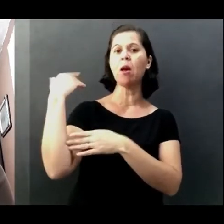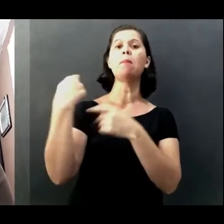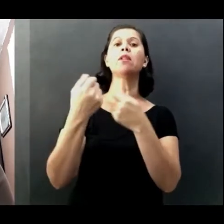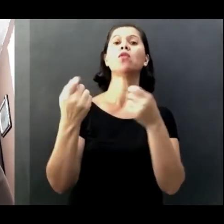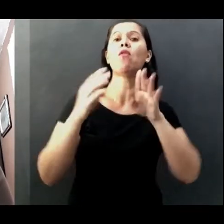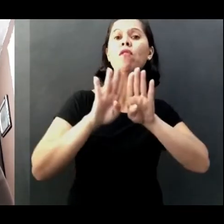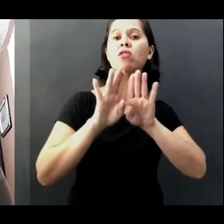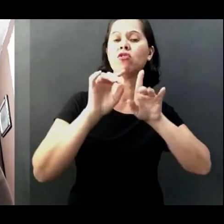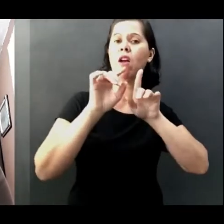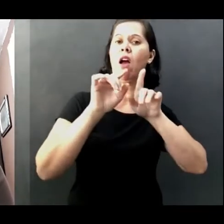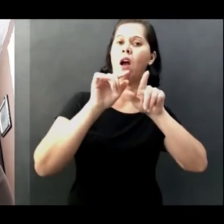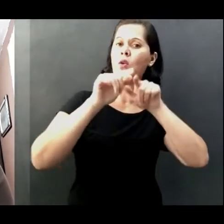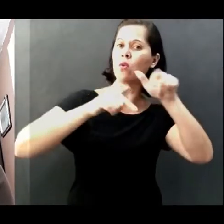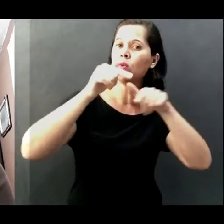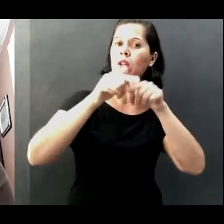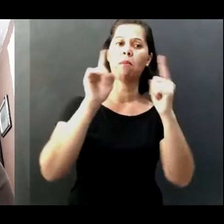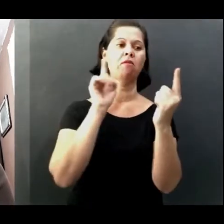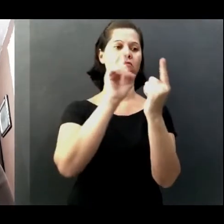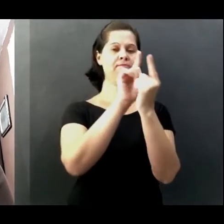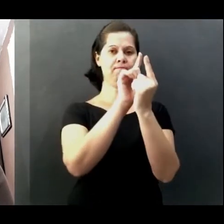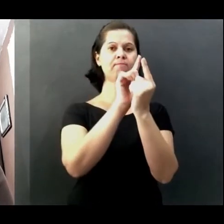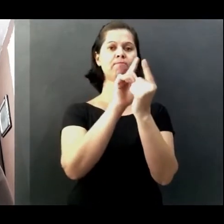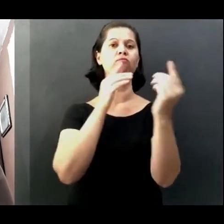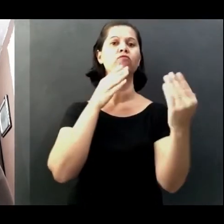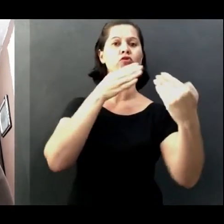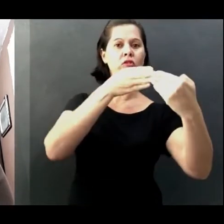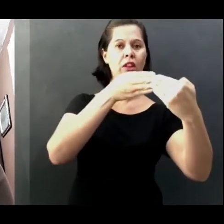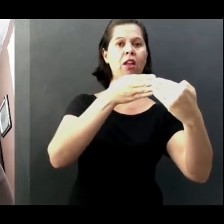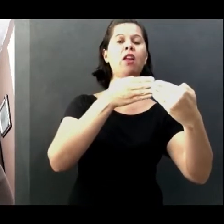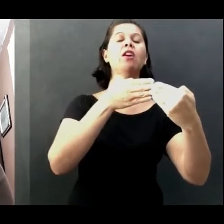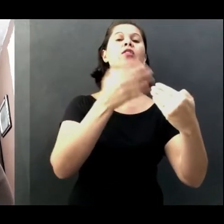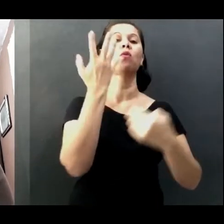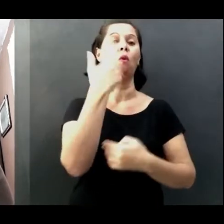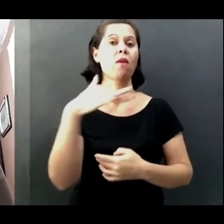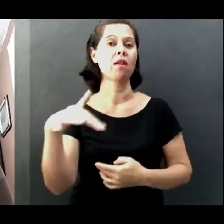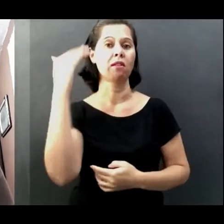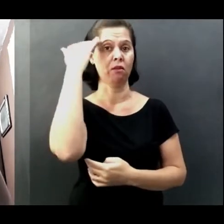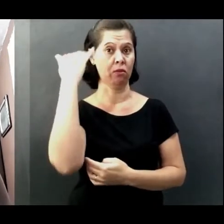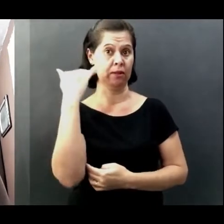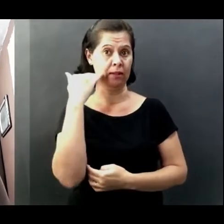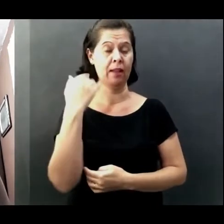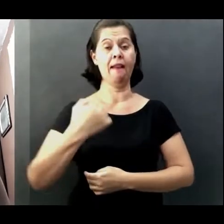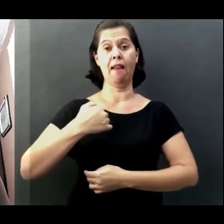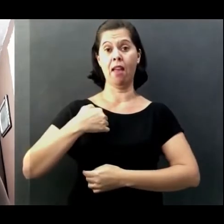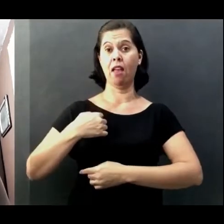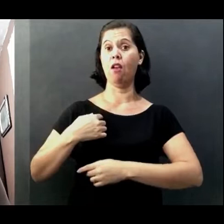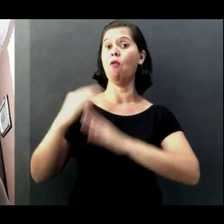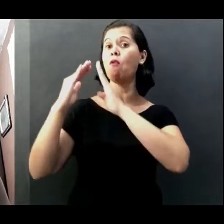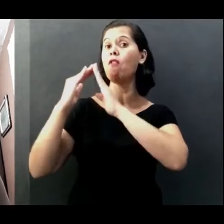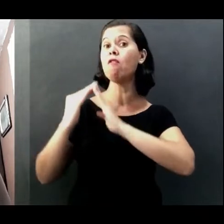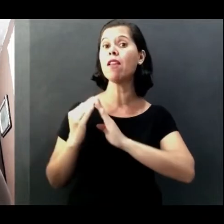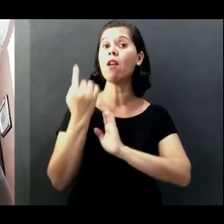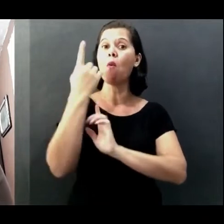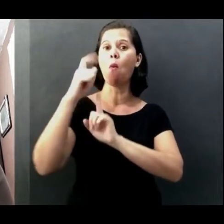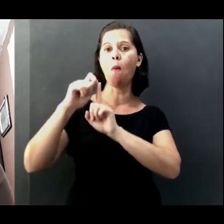adolescents there. I stayed a month straight at home. The people